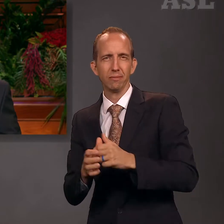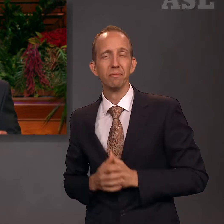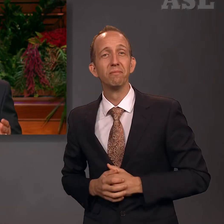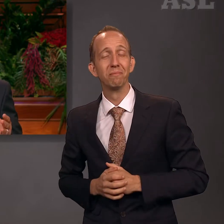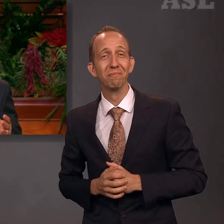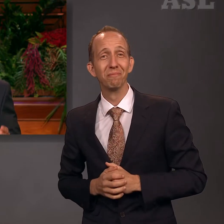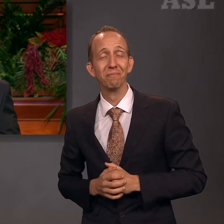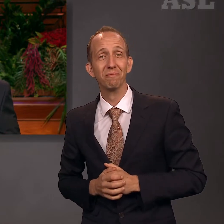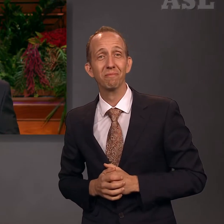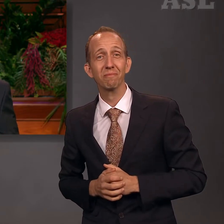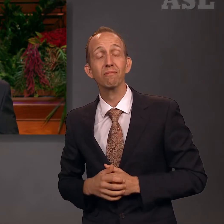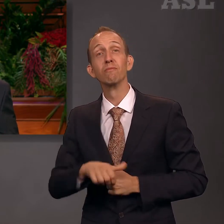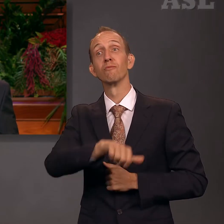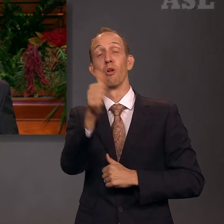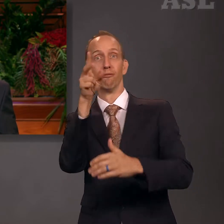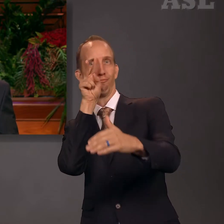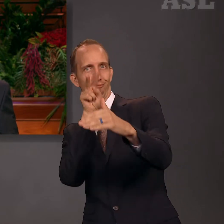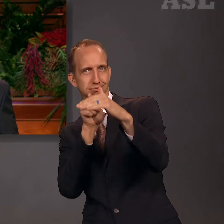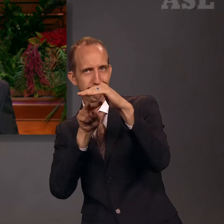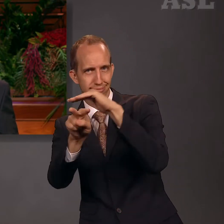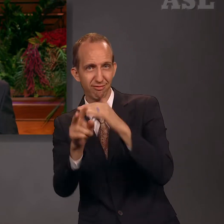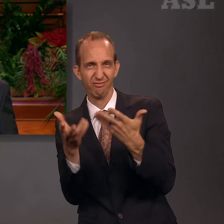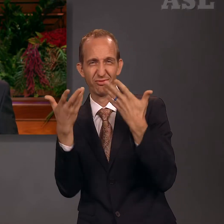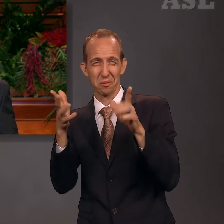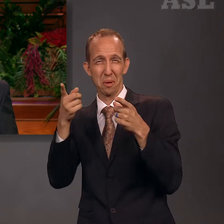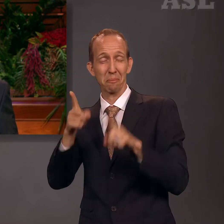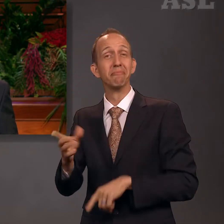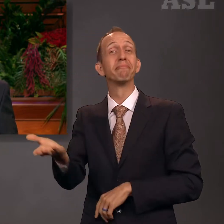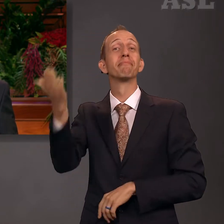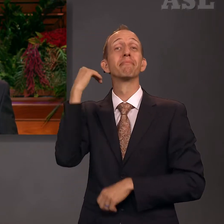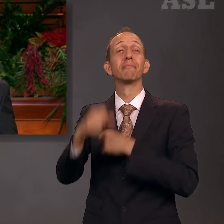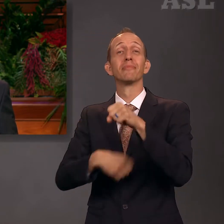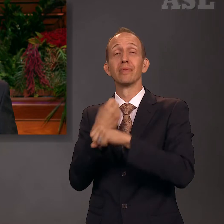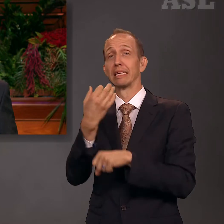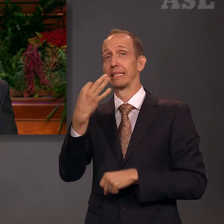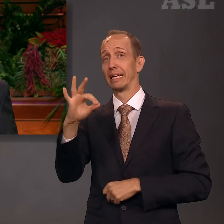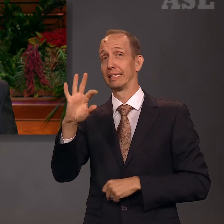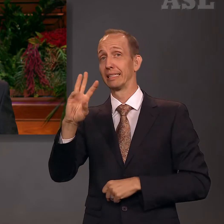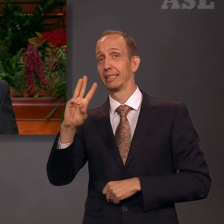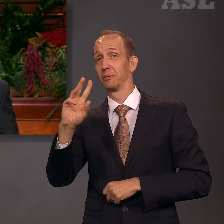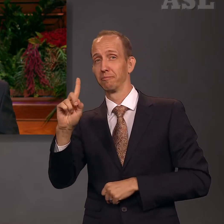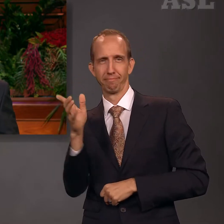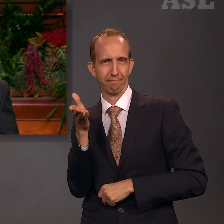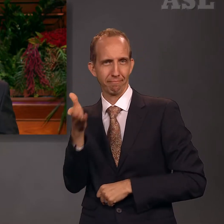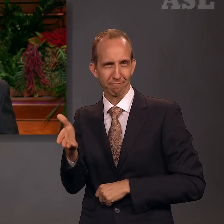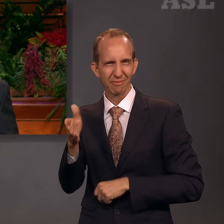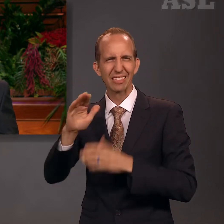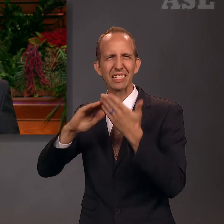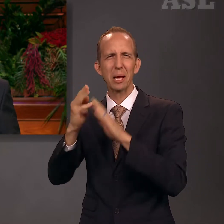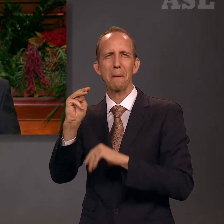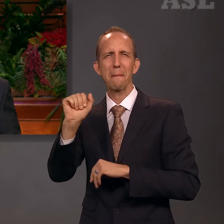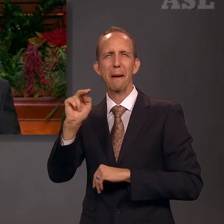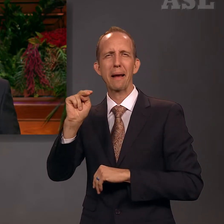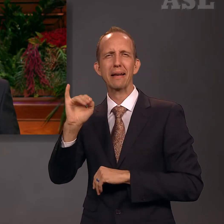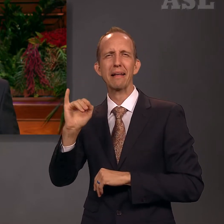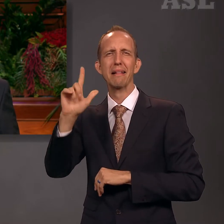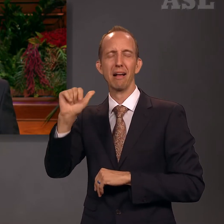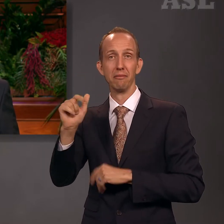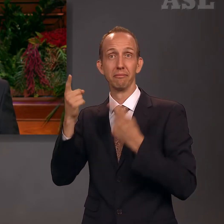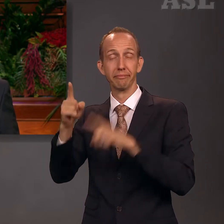This miracle is also a fulfillment of the prophecy given in a prayer by then Elder Gordon B. Hinckley in Manila